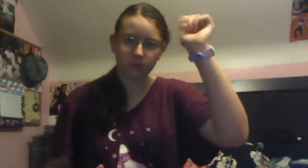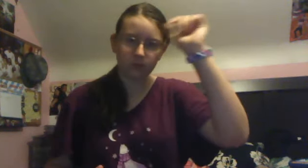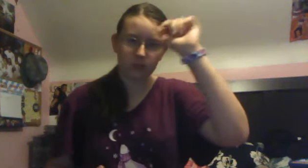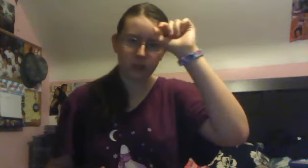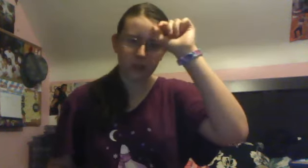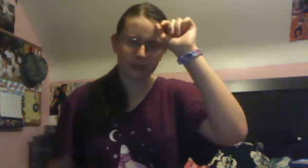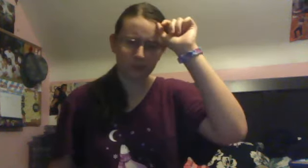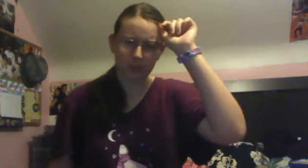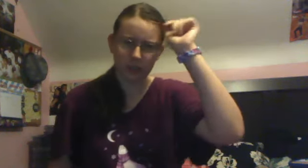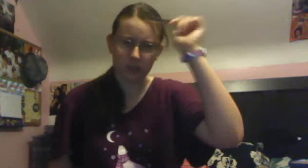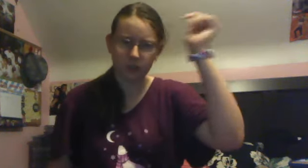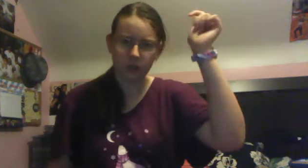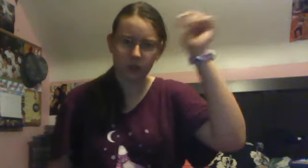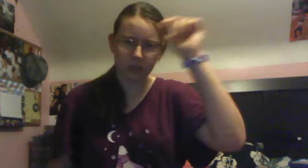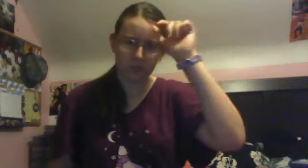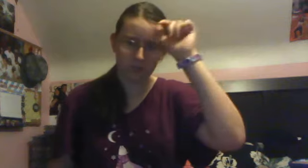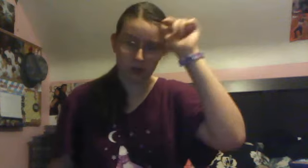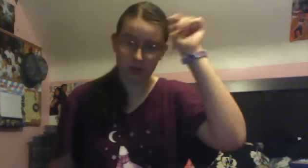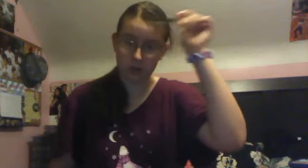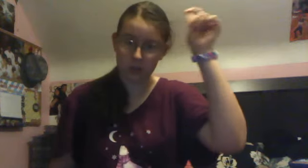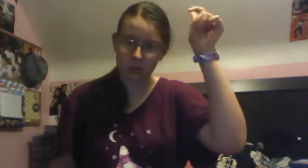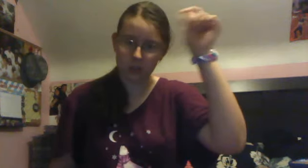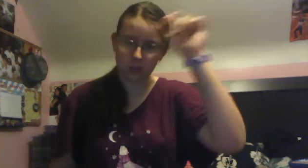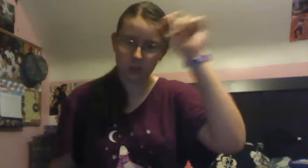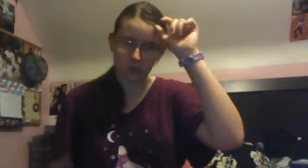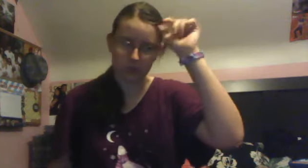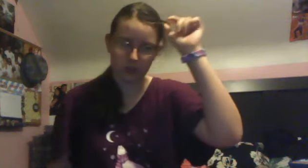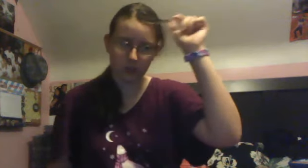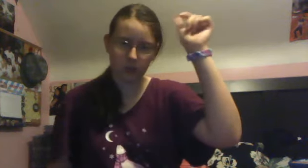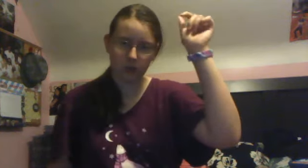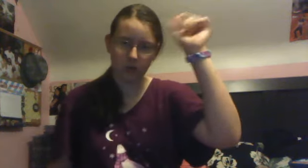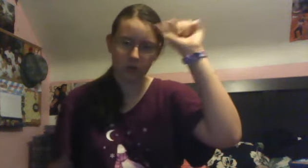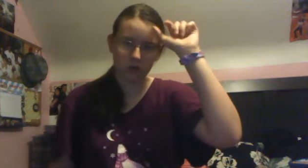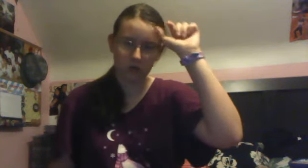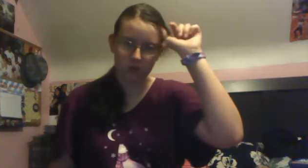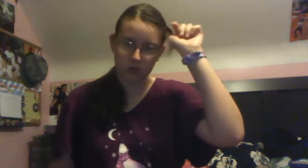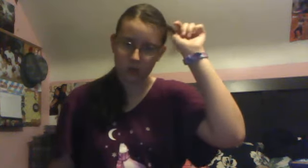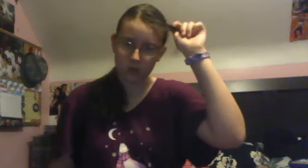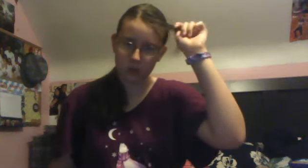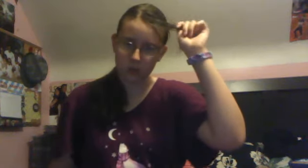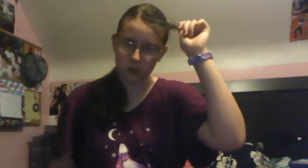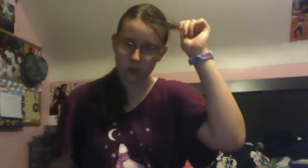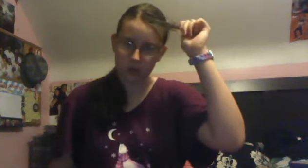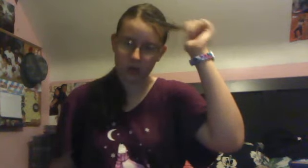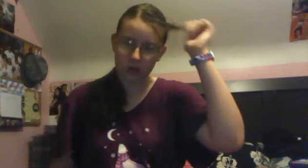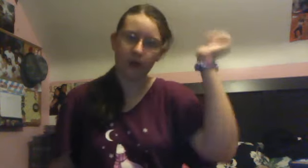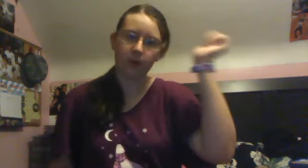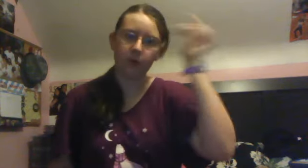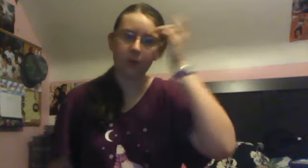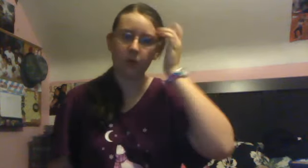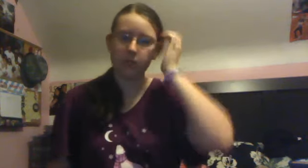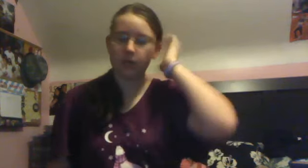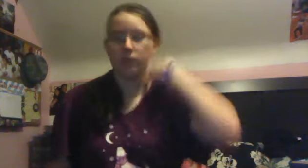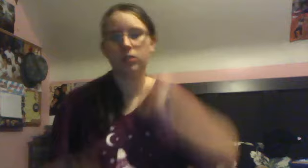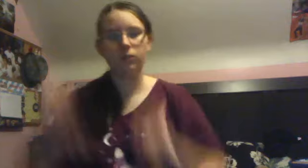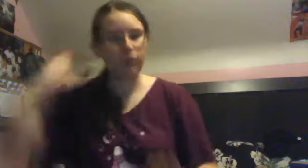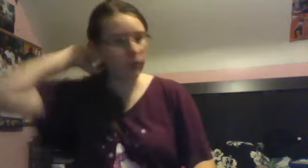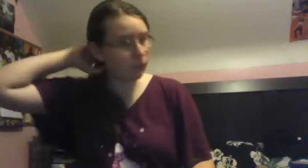Yeah, as you guys in the moment notice, I'm like, oh, she's just got her hair up in a ponytail for some random reason.